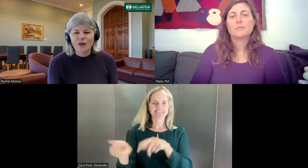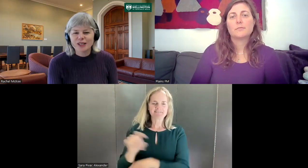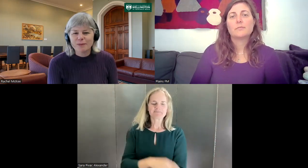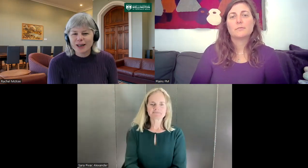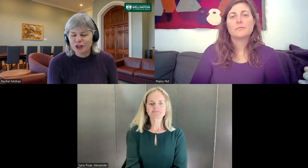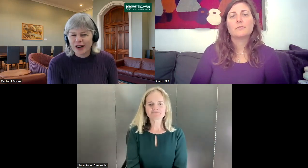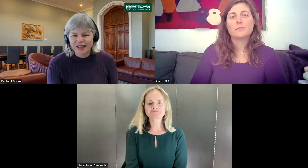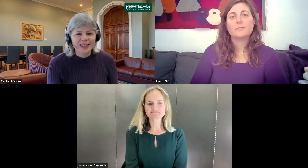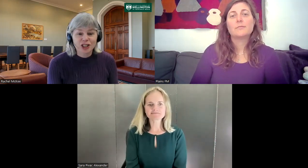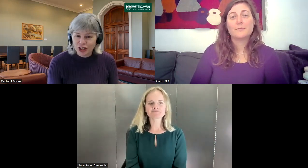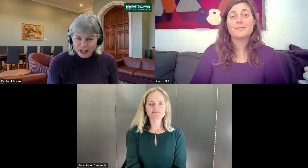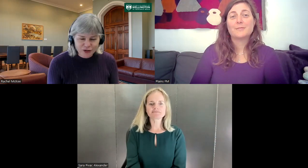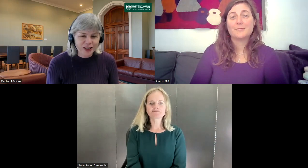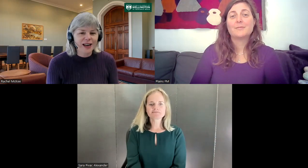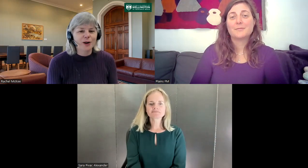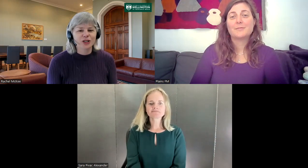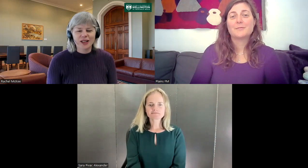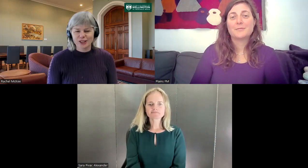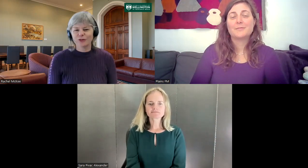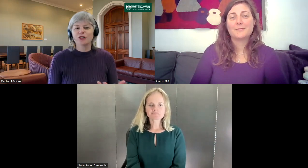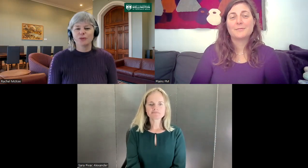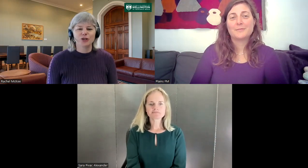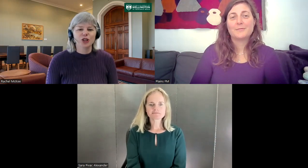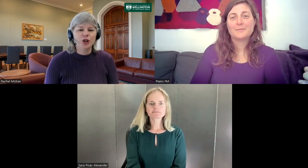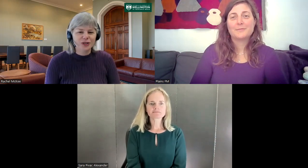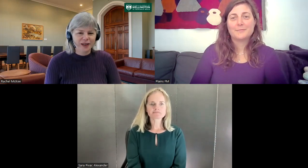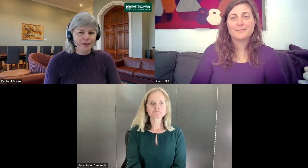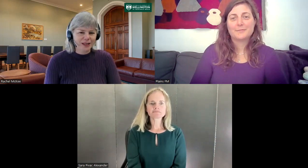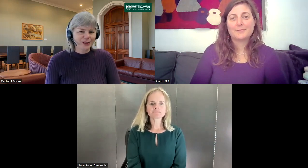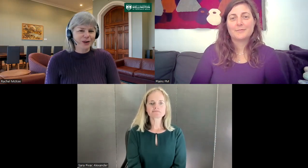there's a much greater exchange of sign language. And that sort of contributes to new development as well.